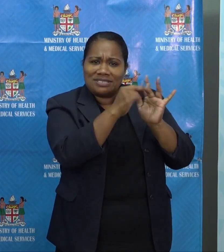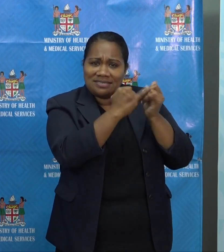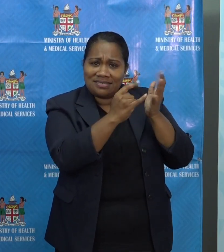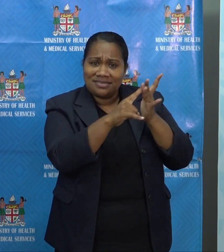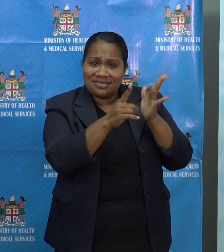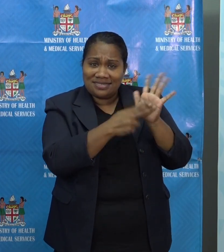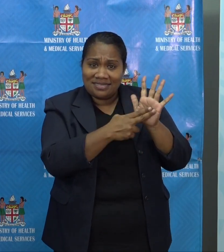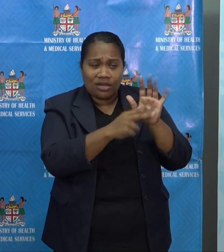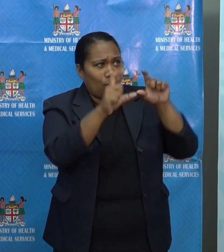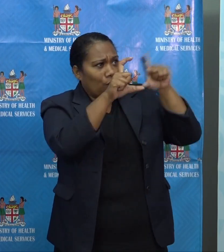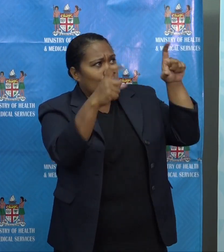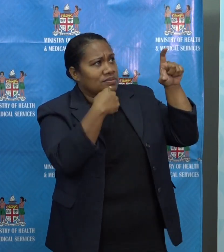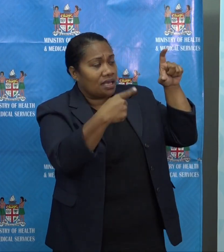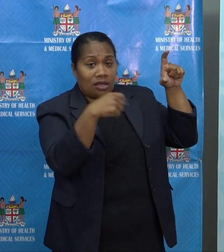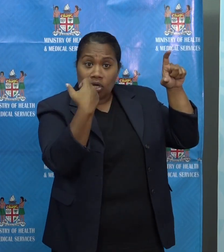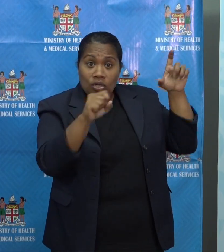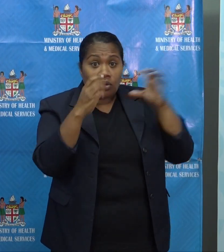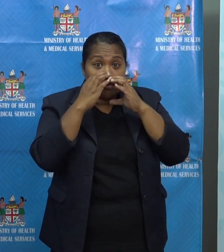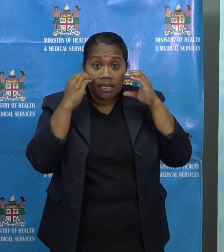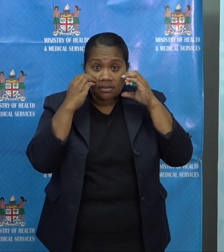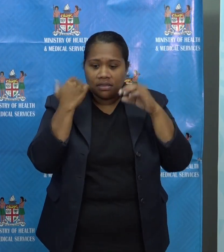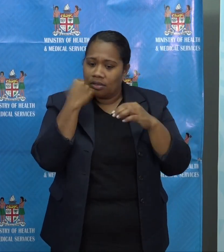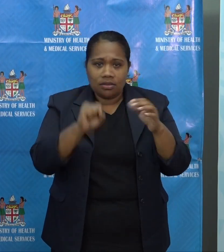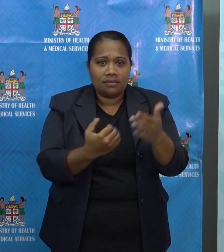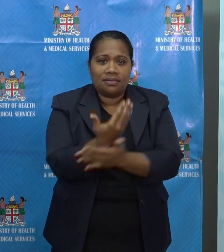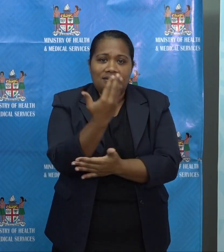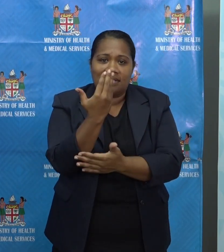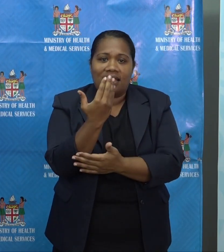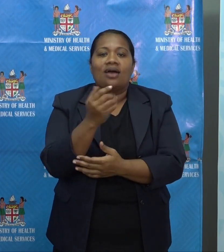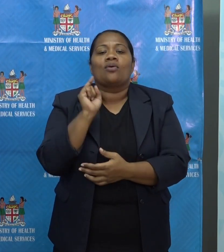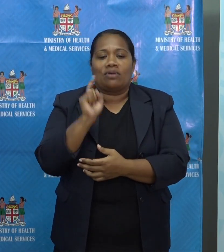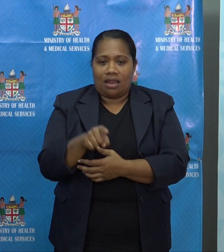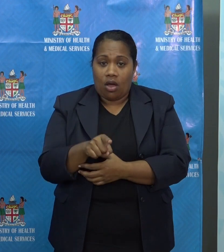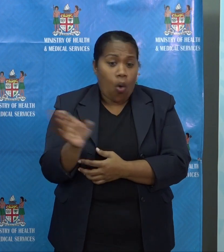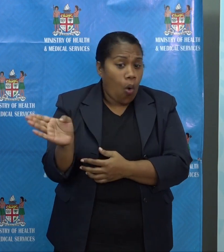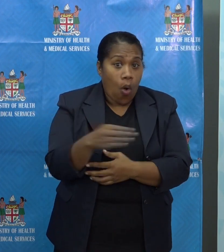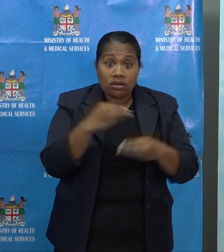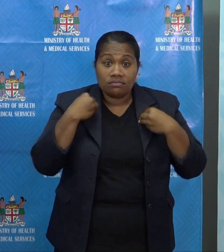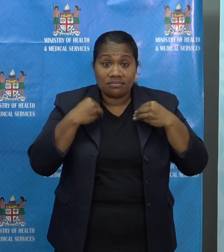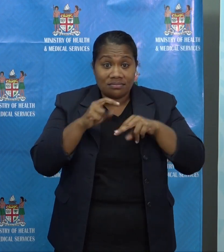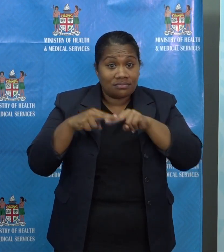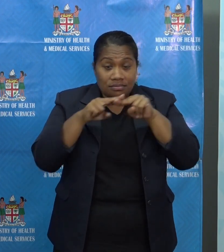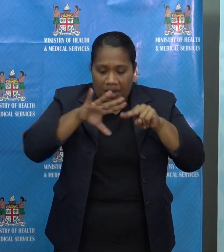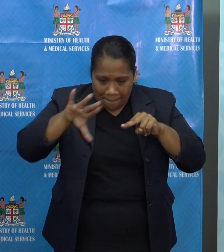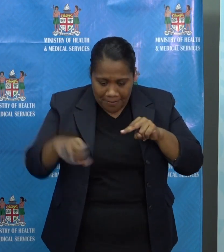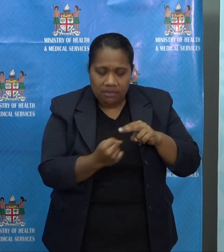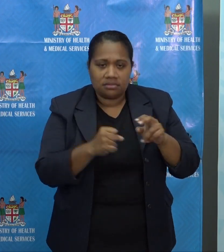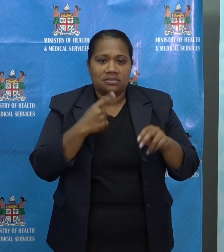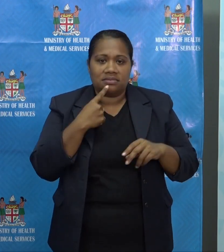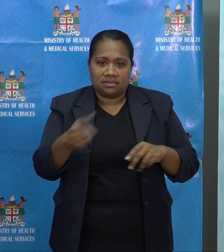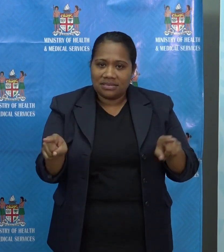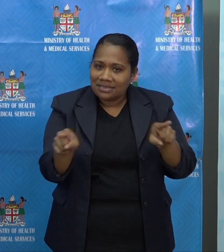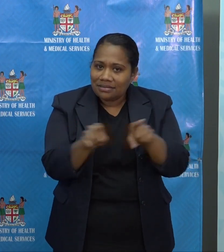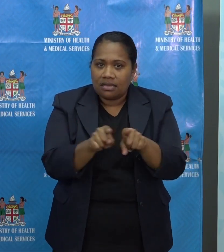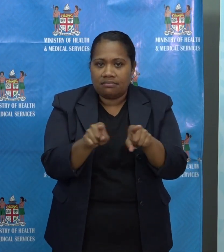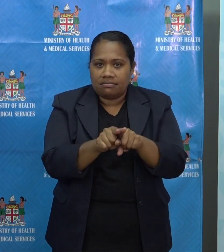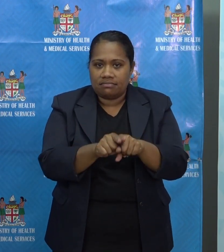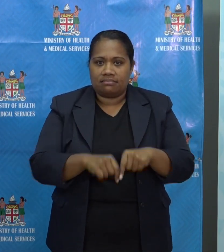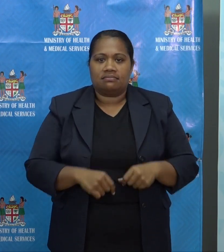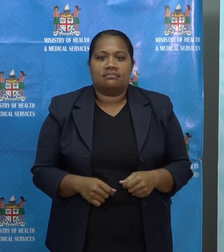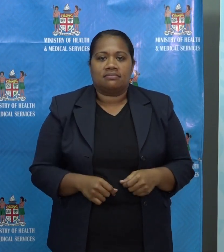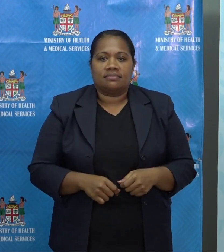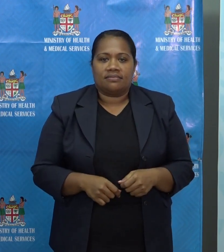Every sign on the door of every business in Fiji should say the same. If they don't, if the virus continues to spread,